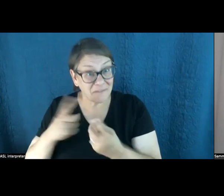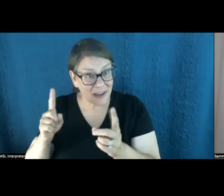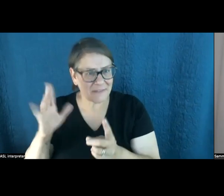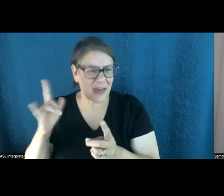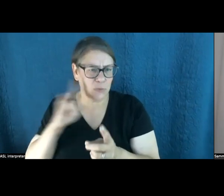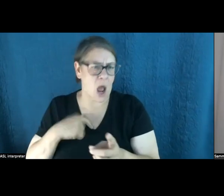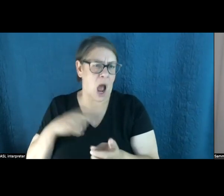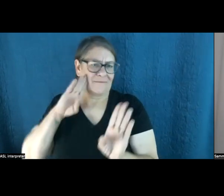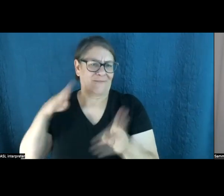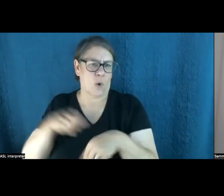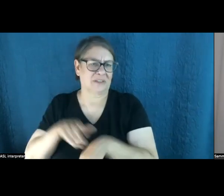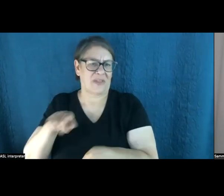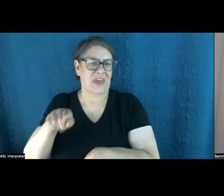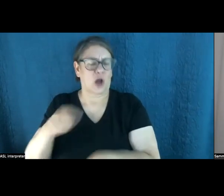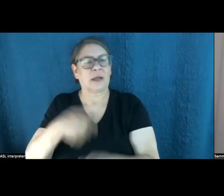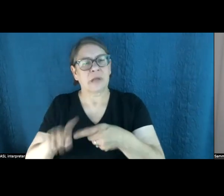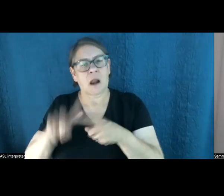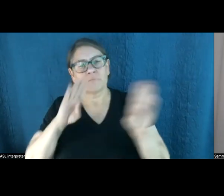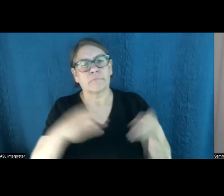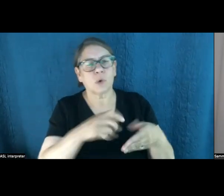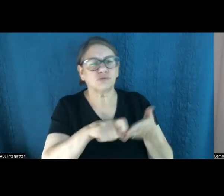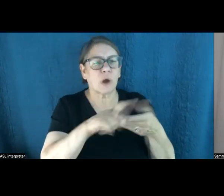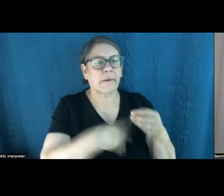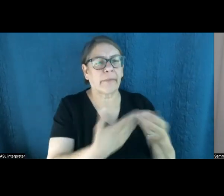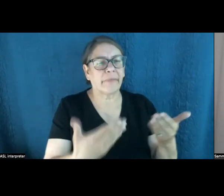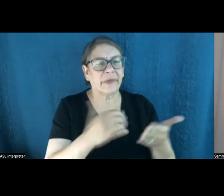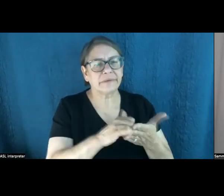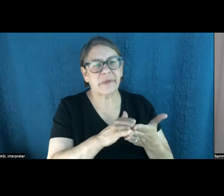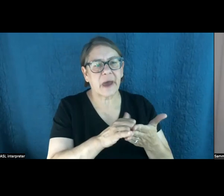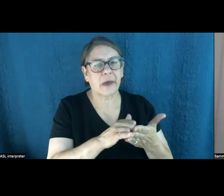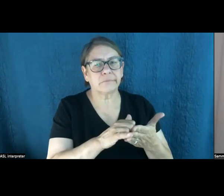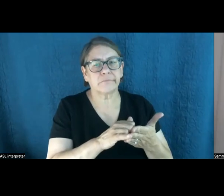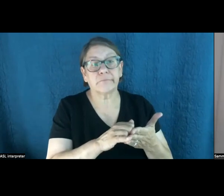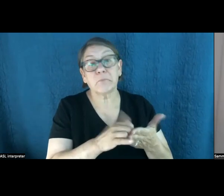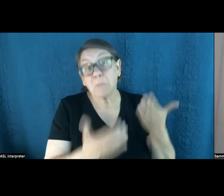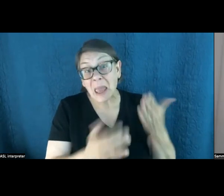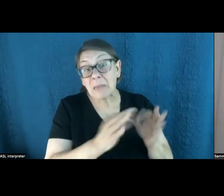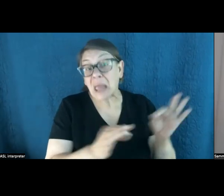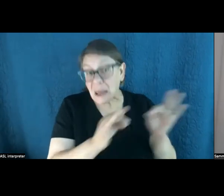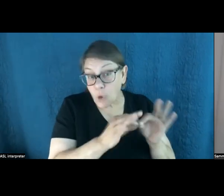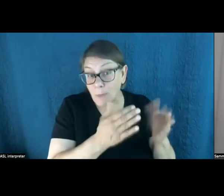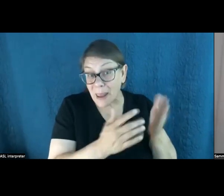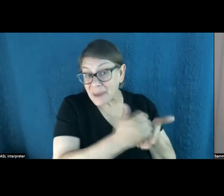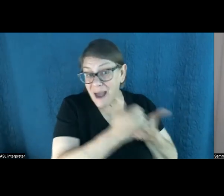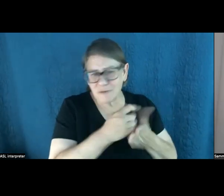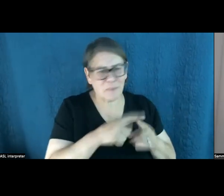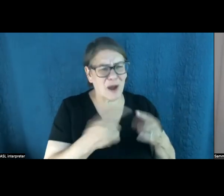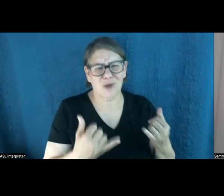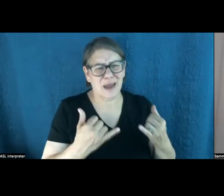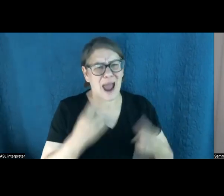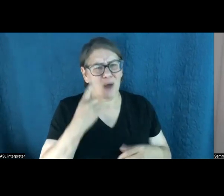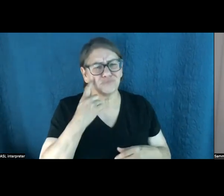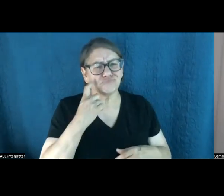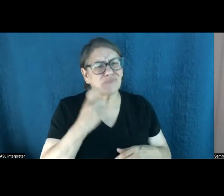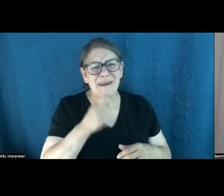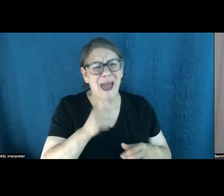stuff rather than spending a lot of time writing about things that, you know, while potentially very important and helpful, or at this point, you know, more speculative with, with